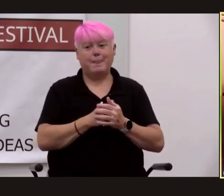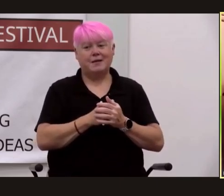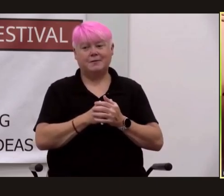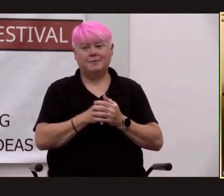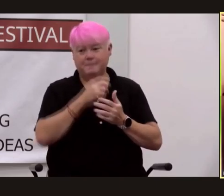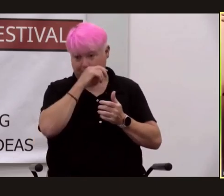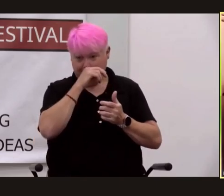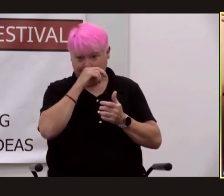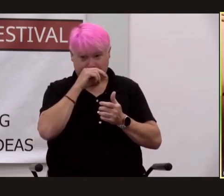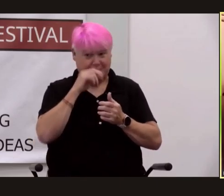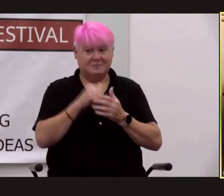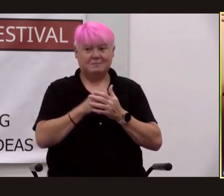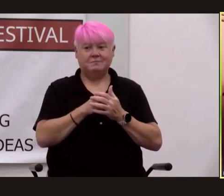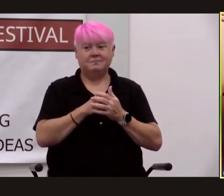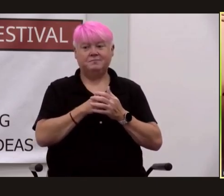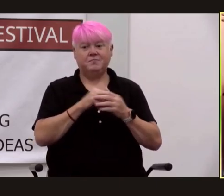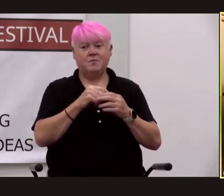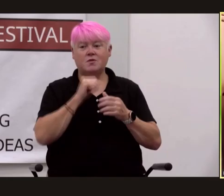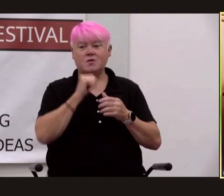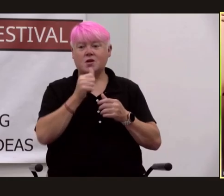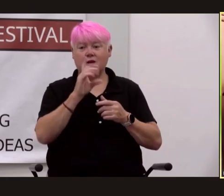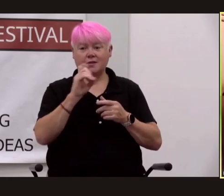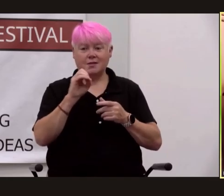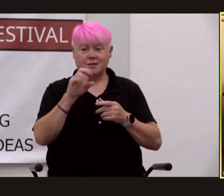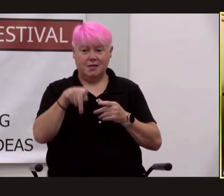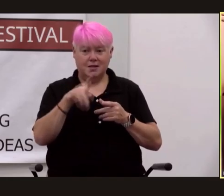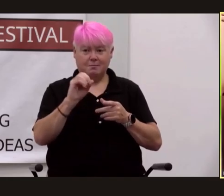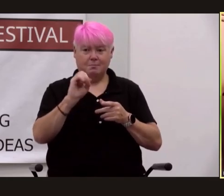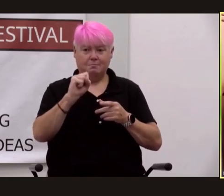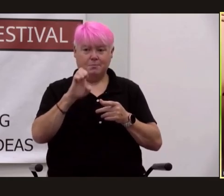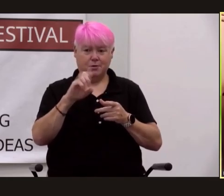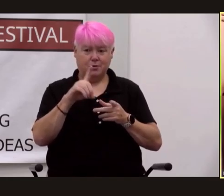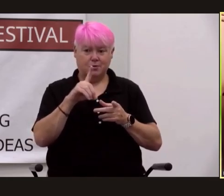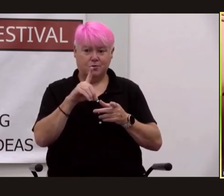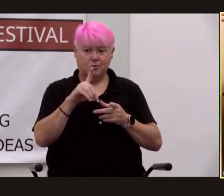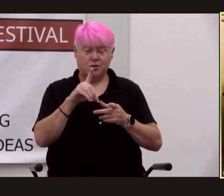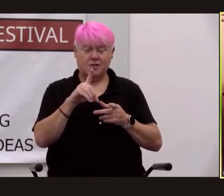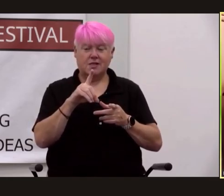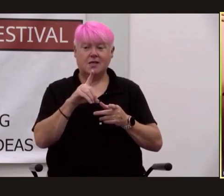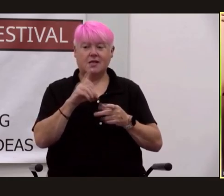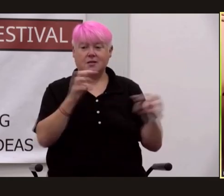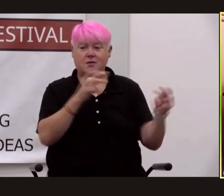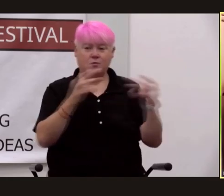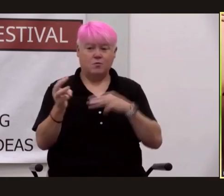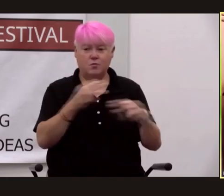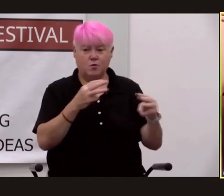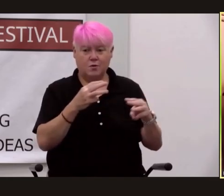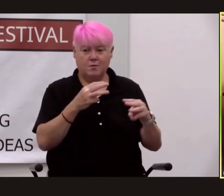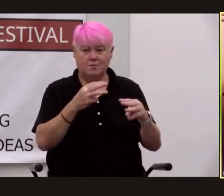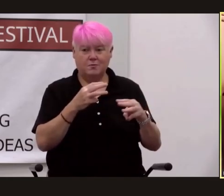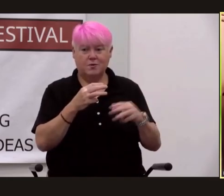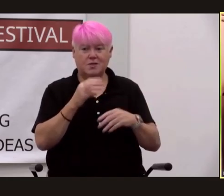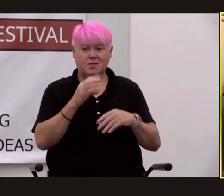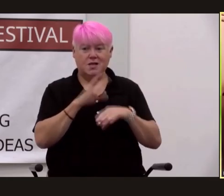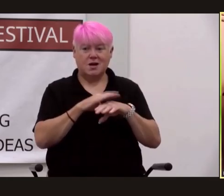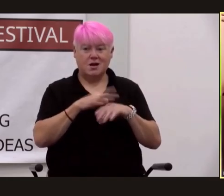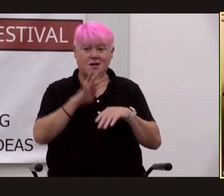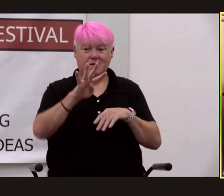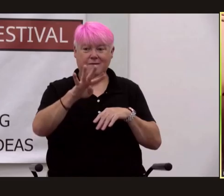deposed after world war ii or hung as a war criminal or anything stayed on the throne for 48